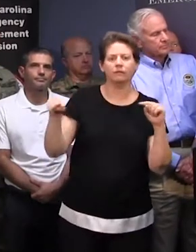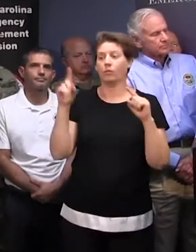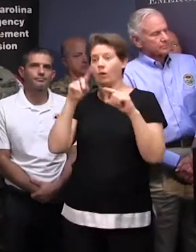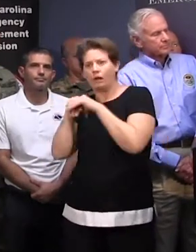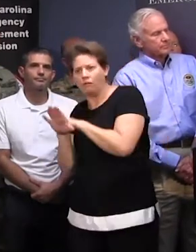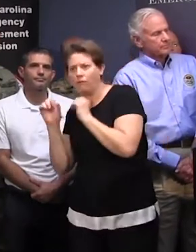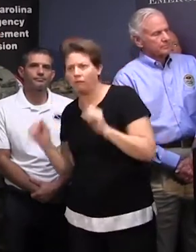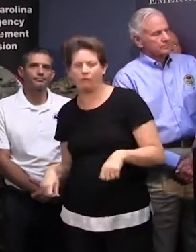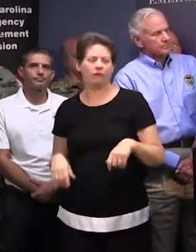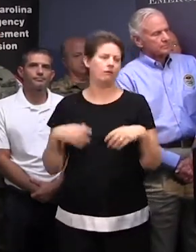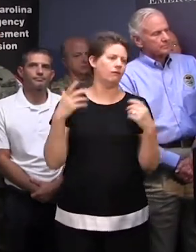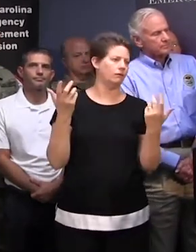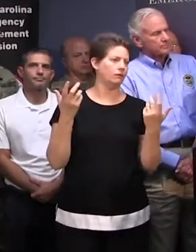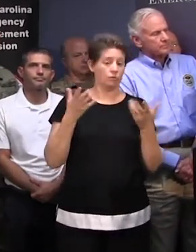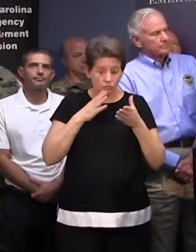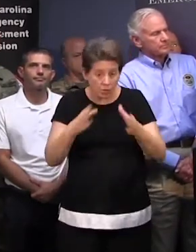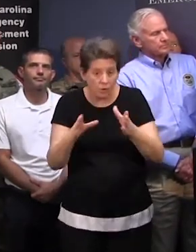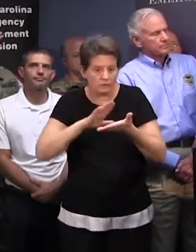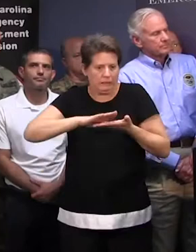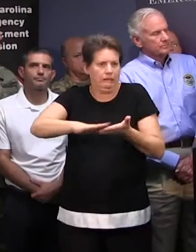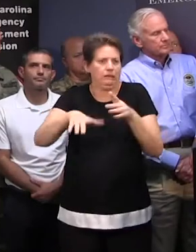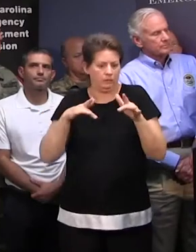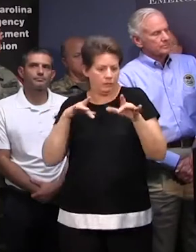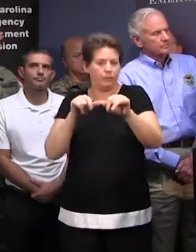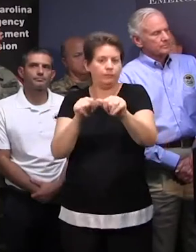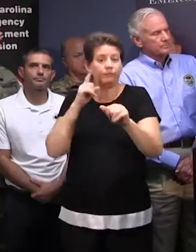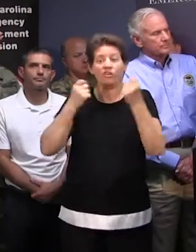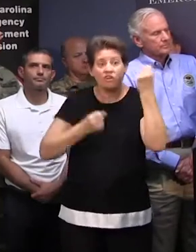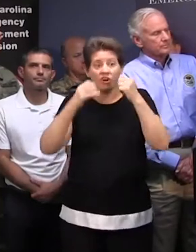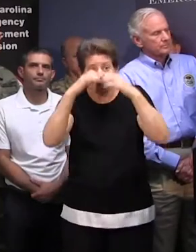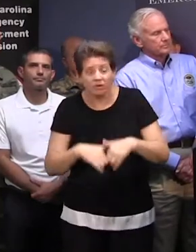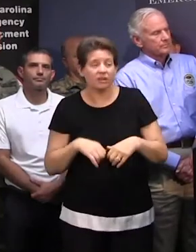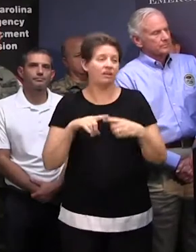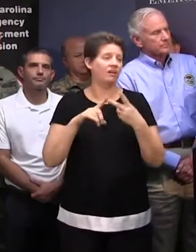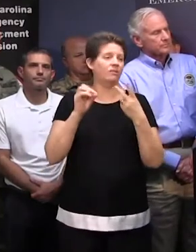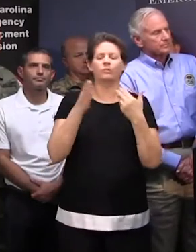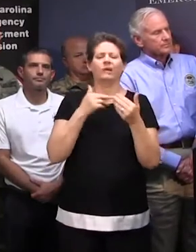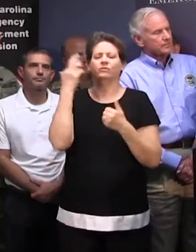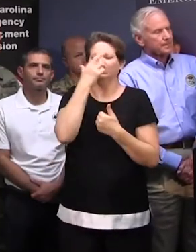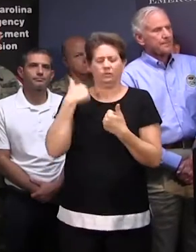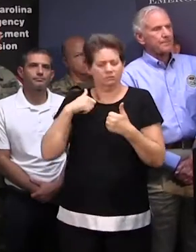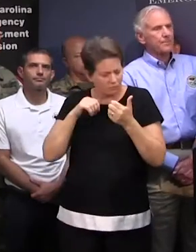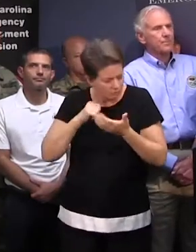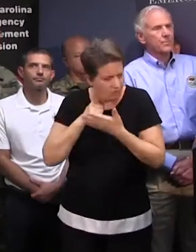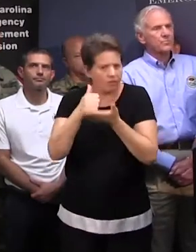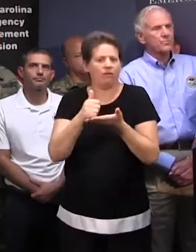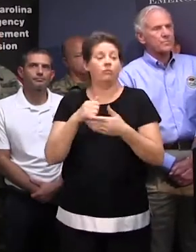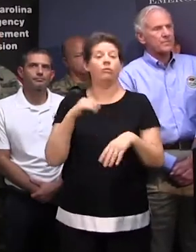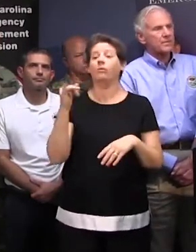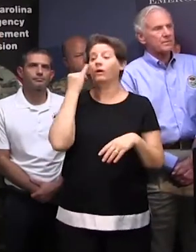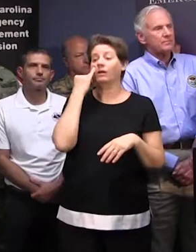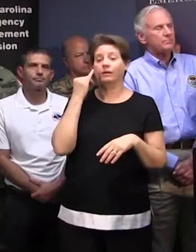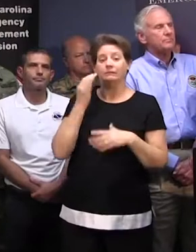patrol, quick clearance of roadways due to disabled vehicles or vehicles involved in collisions, and providing escorts